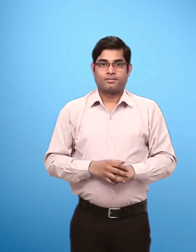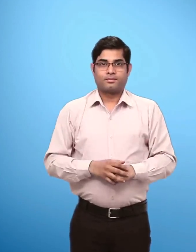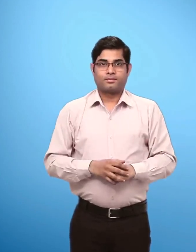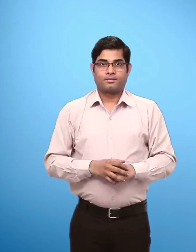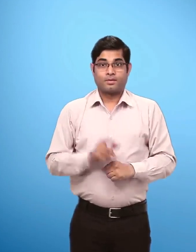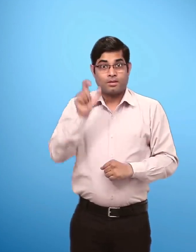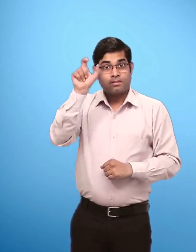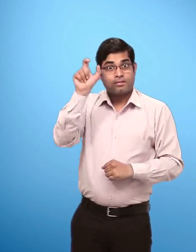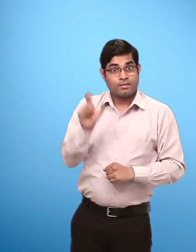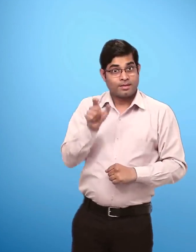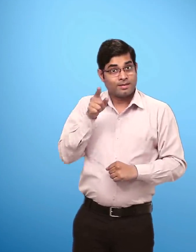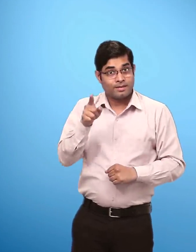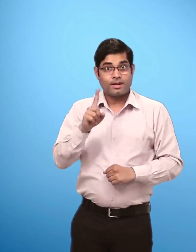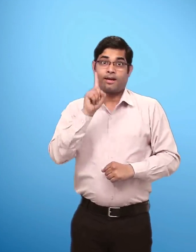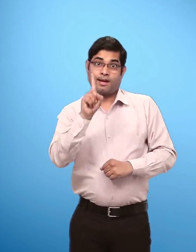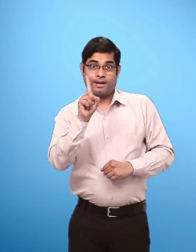Person 1 Dwarf